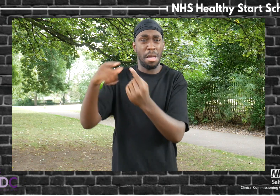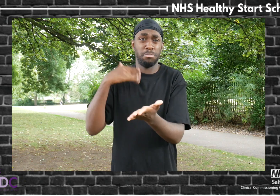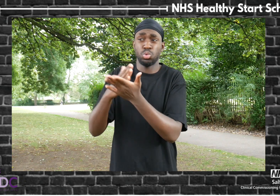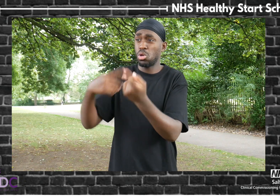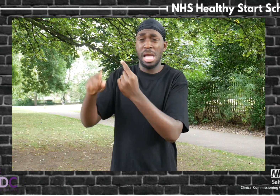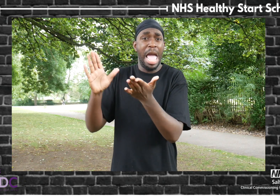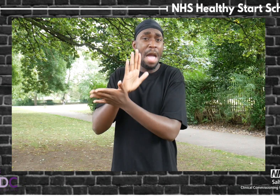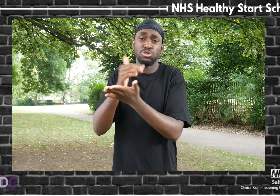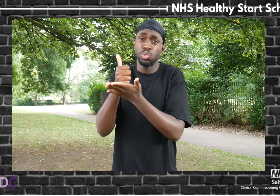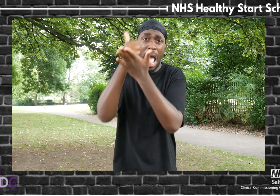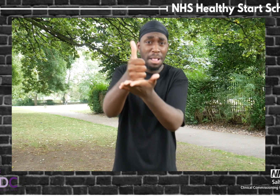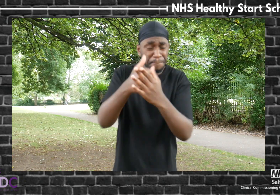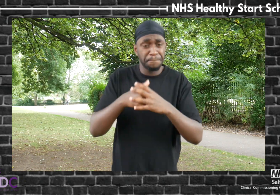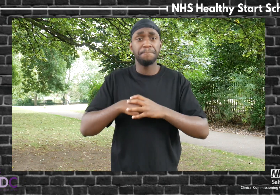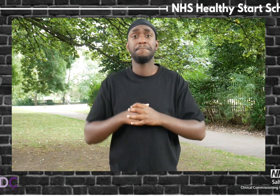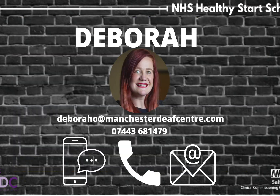to help